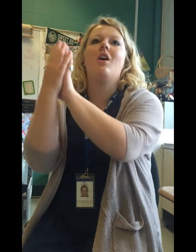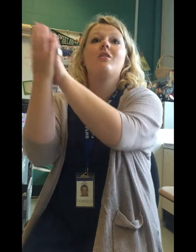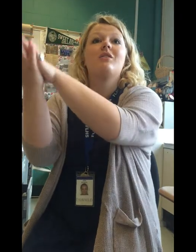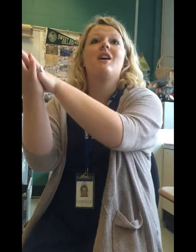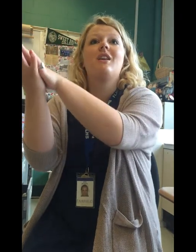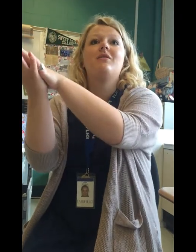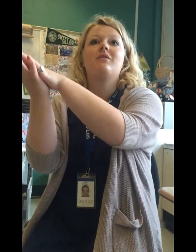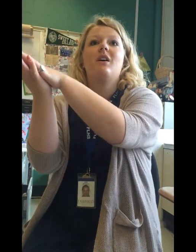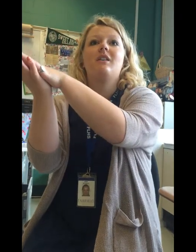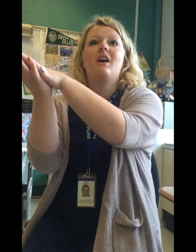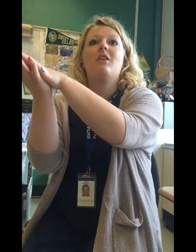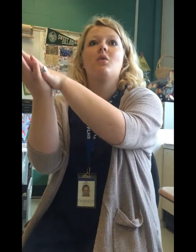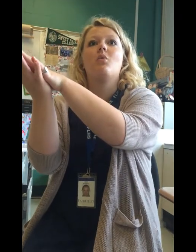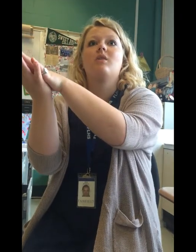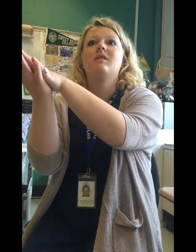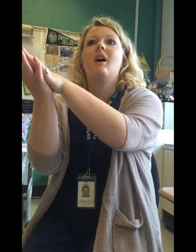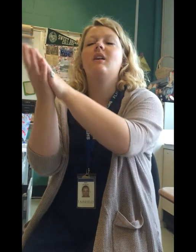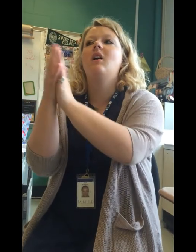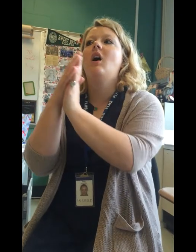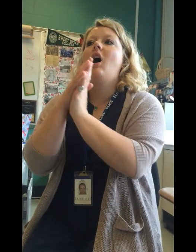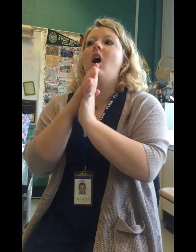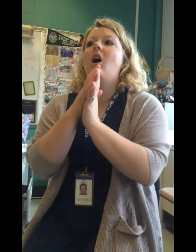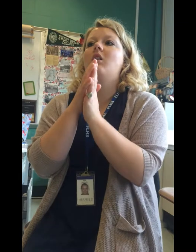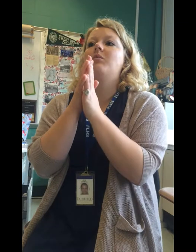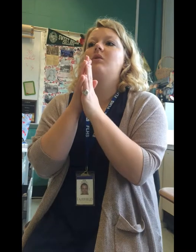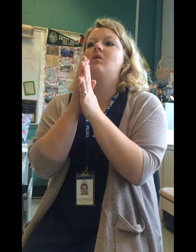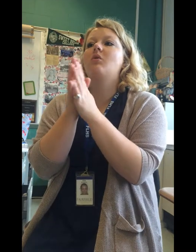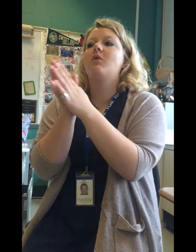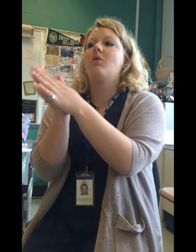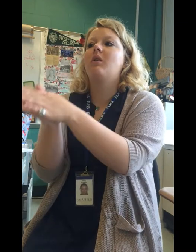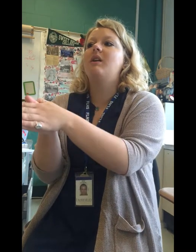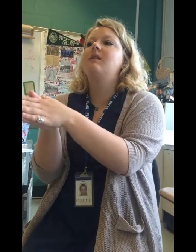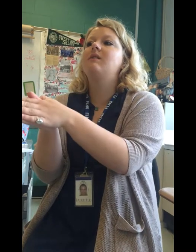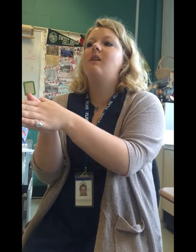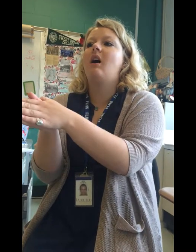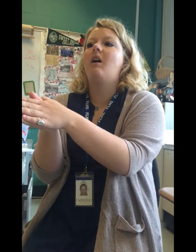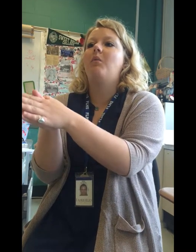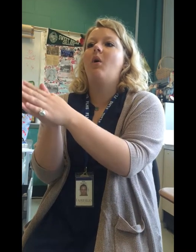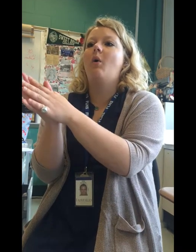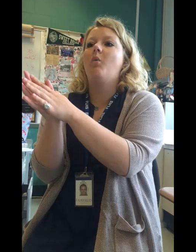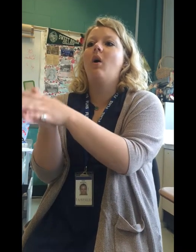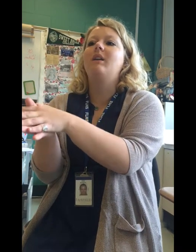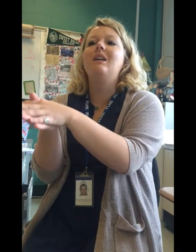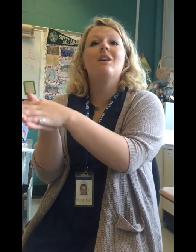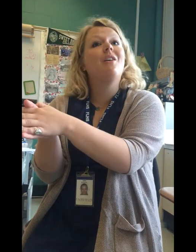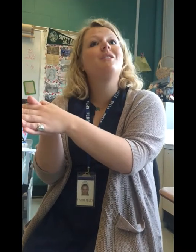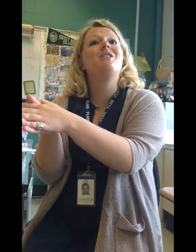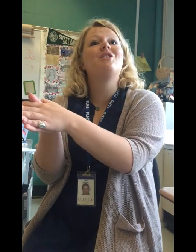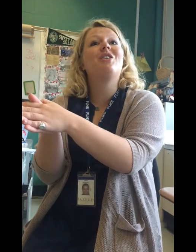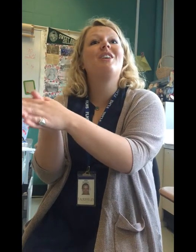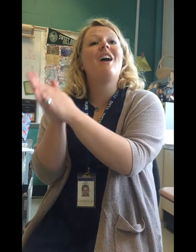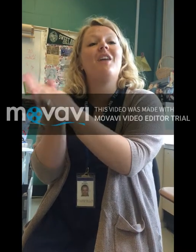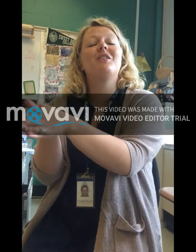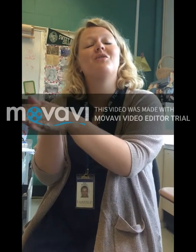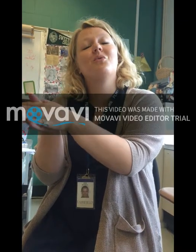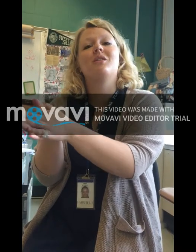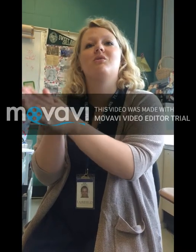other side of town, in the ward side. So, there is one ELL teacher at this school that's